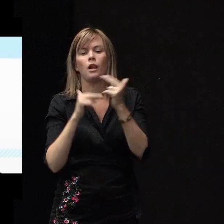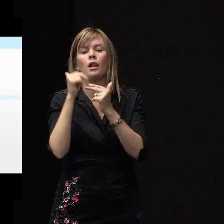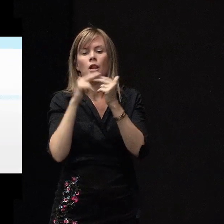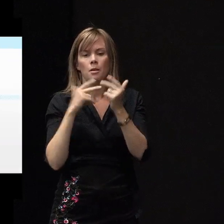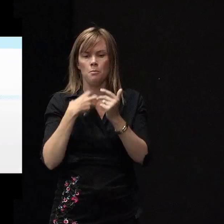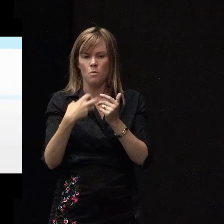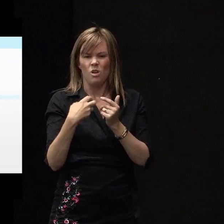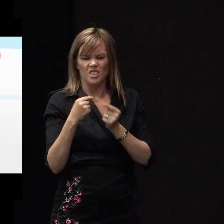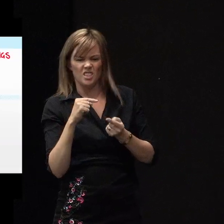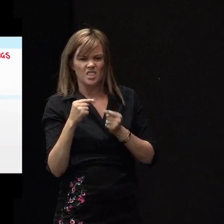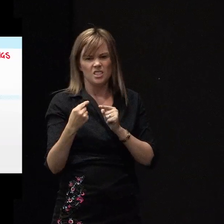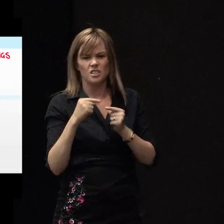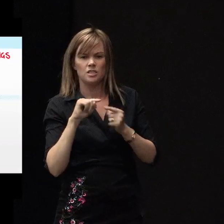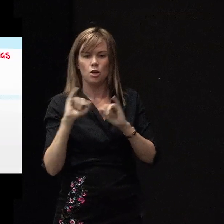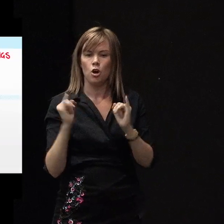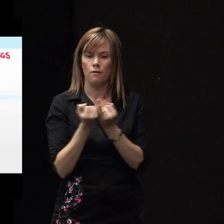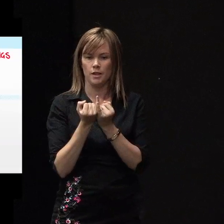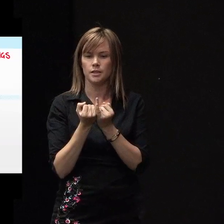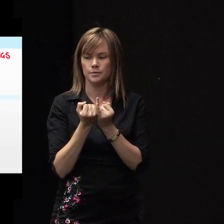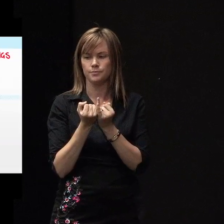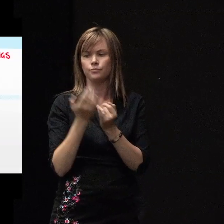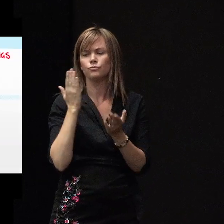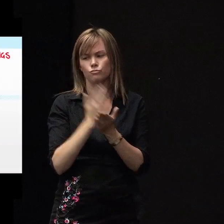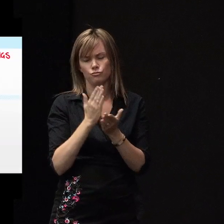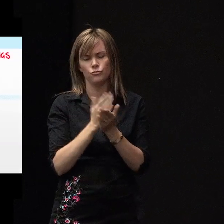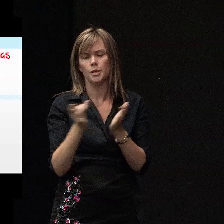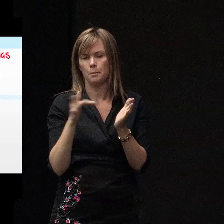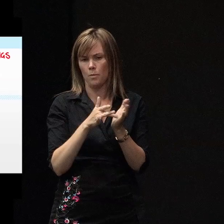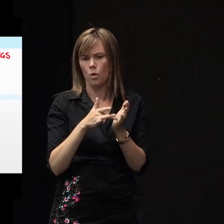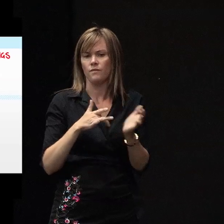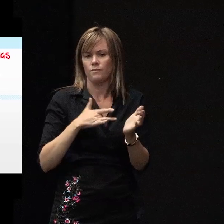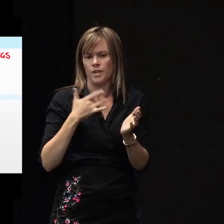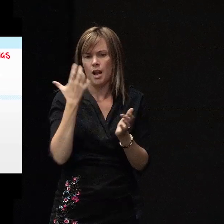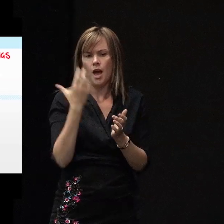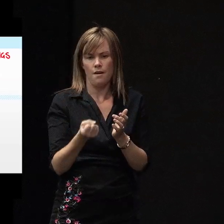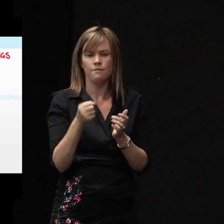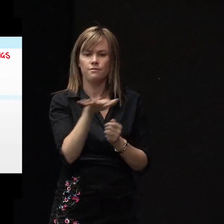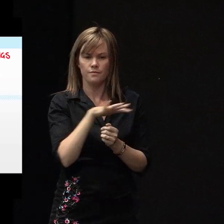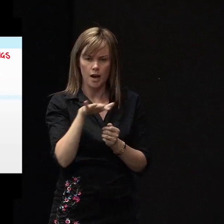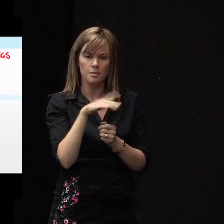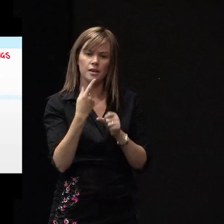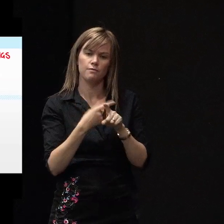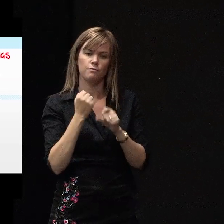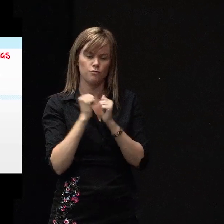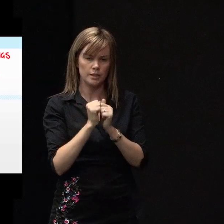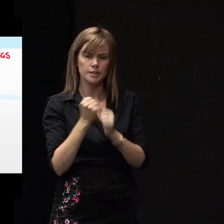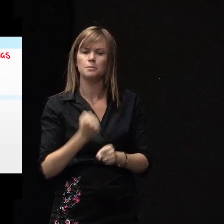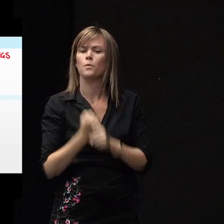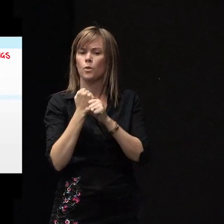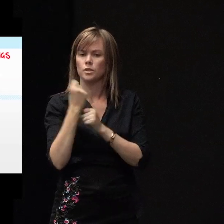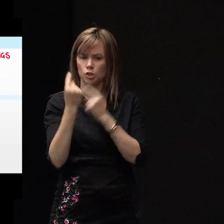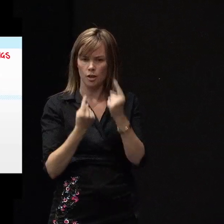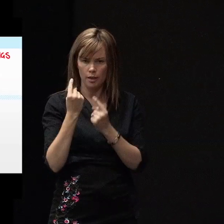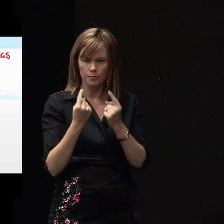the most important thing is to have the feeling of support from our family and friends but we need to make a